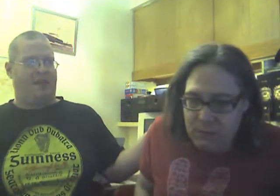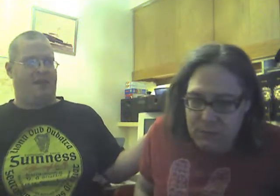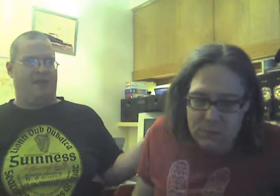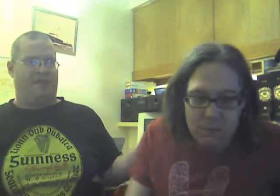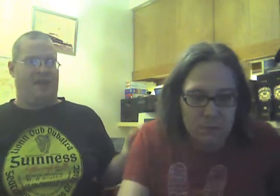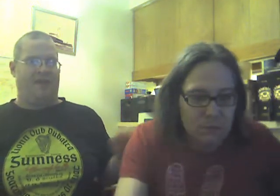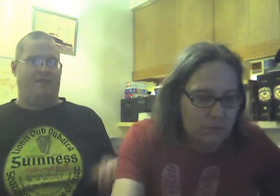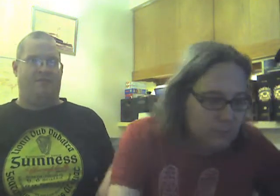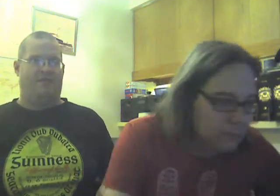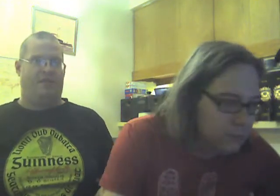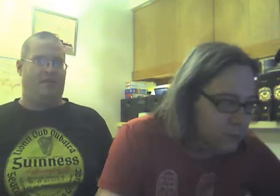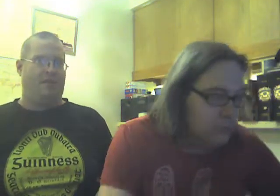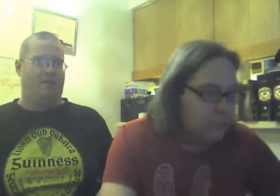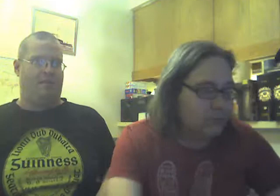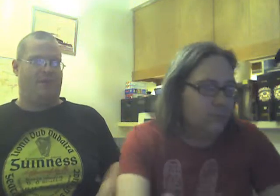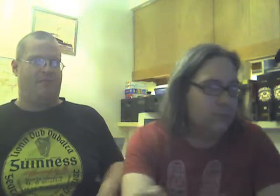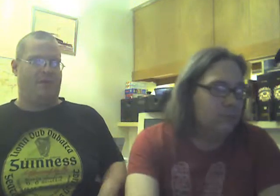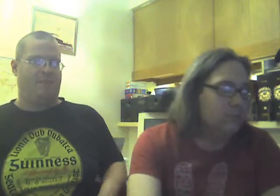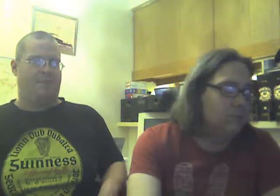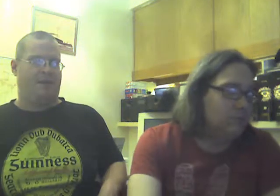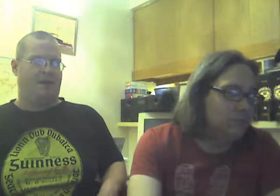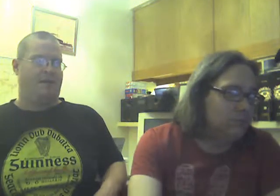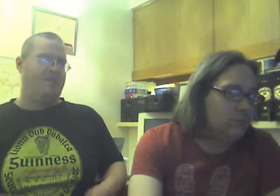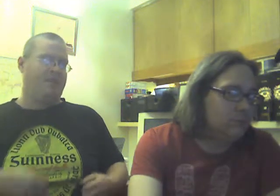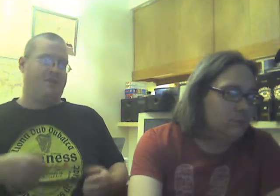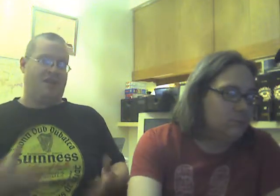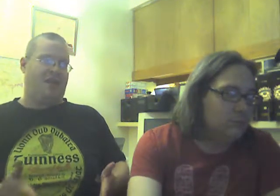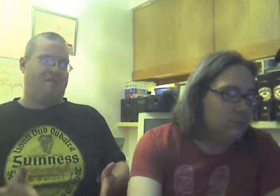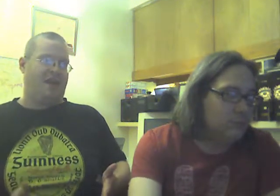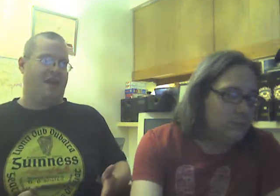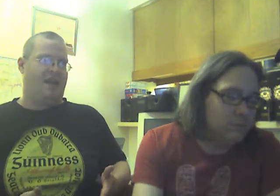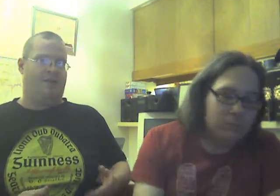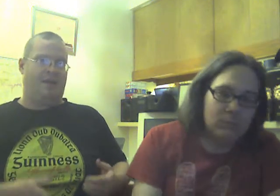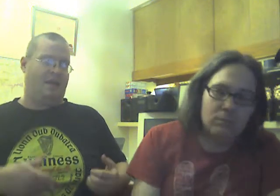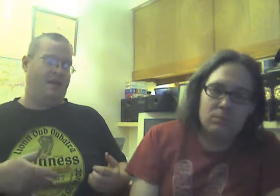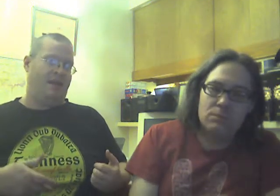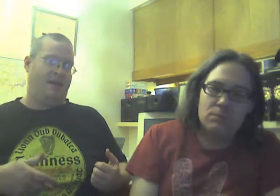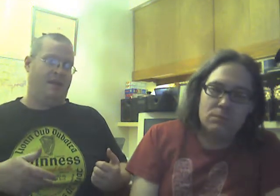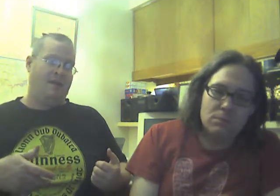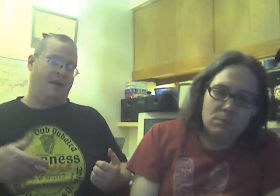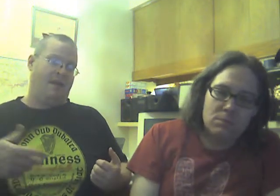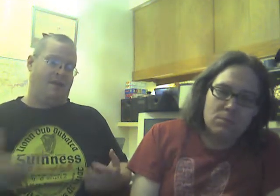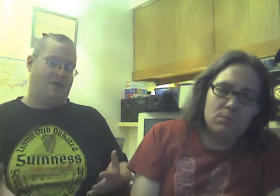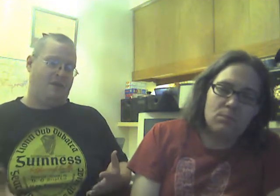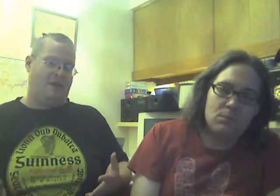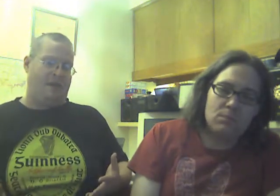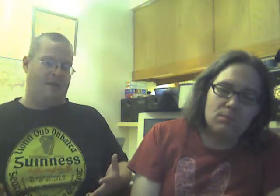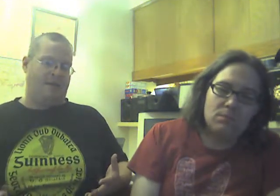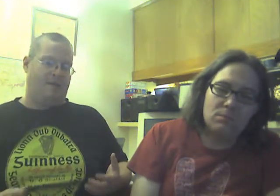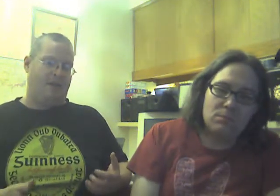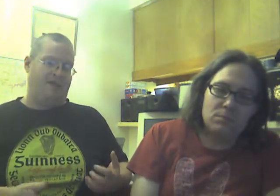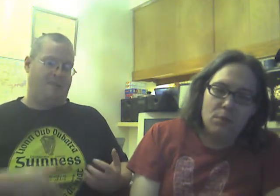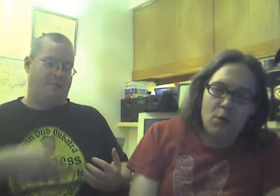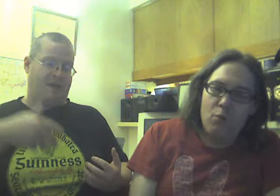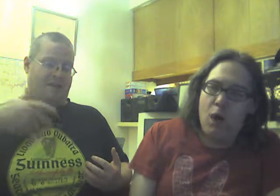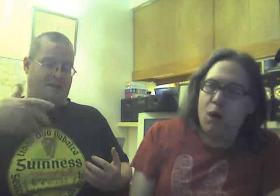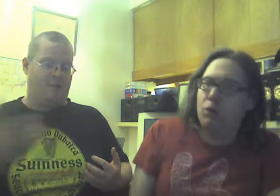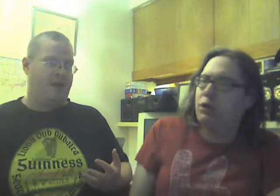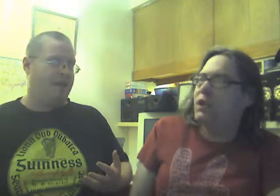video to say, because Rita brought it up, she doesn't hate anybody, and it could come out that way just because of the way that